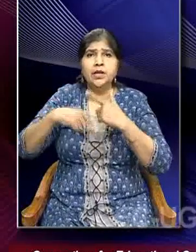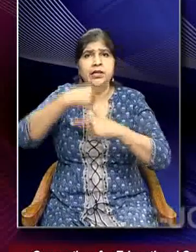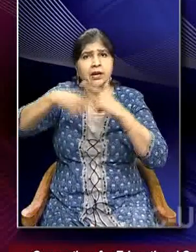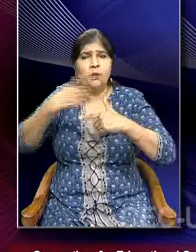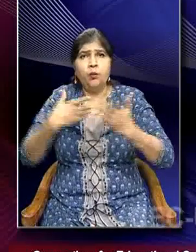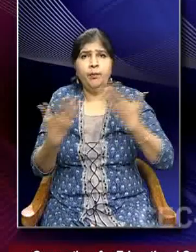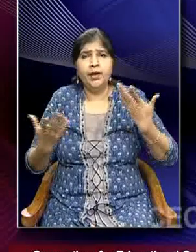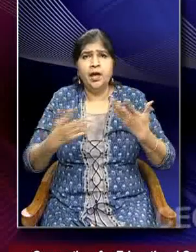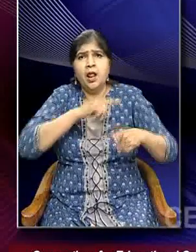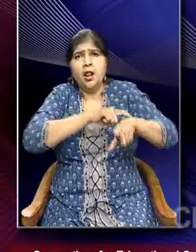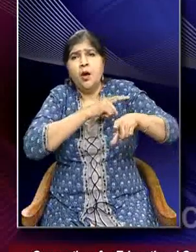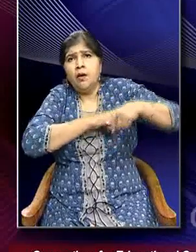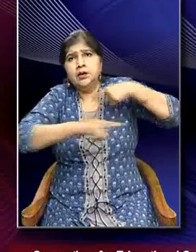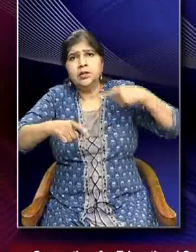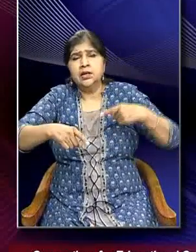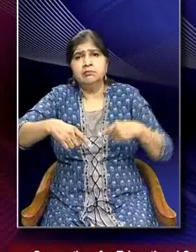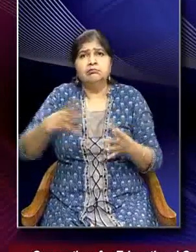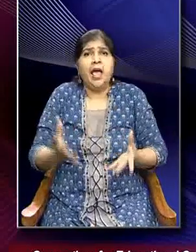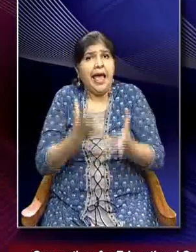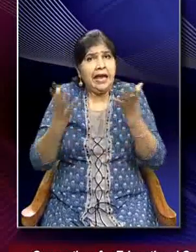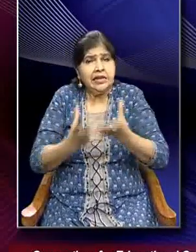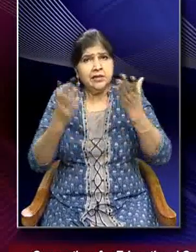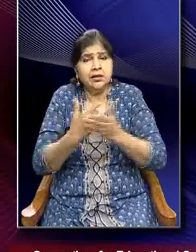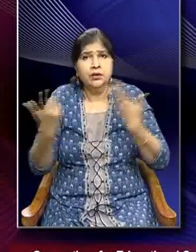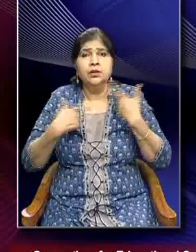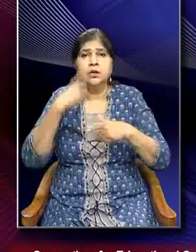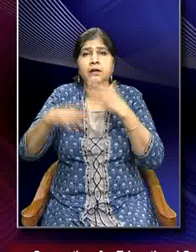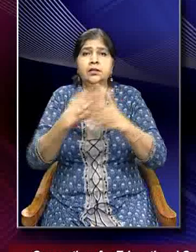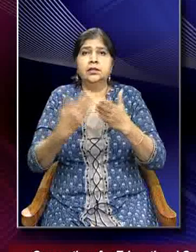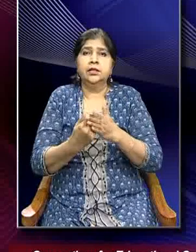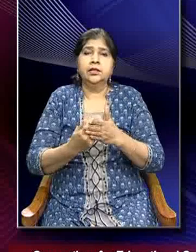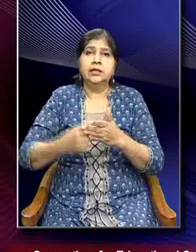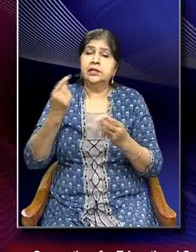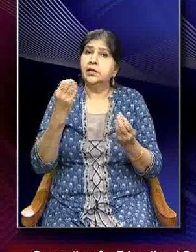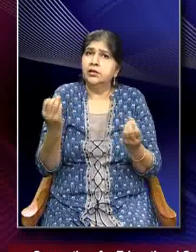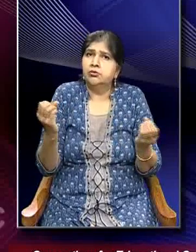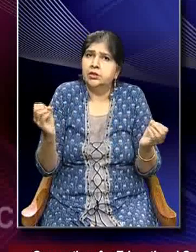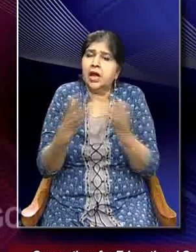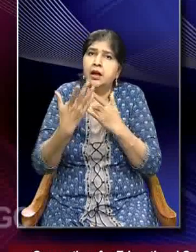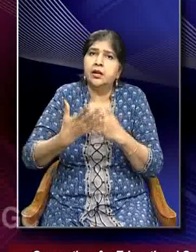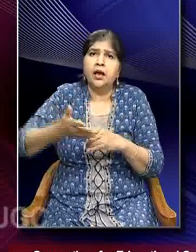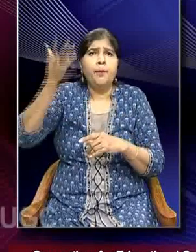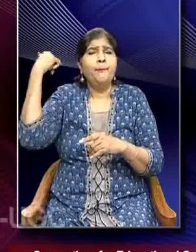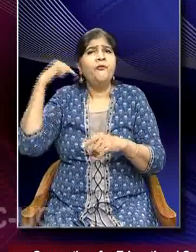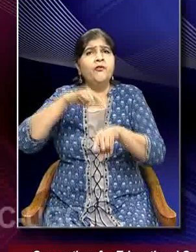heating of Earth's climate system observed since the pre-industrial period. And what is that?